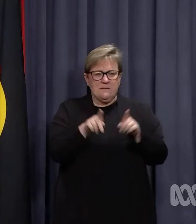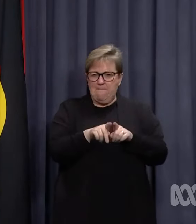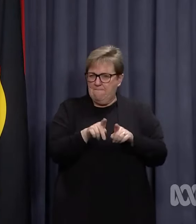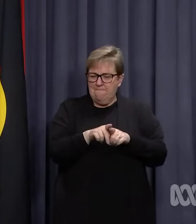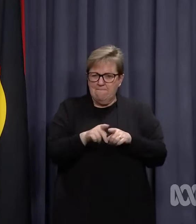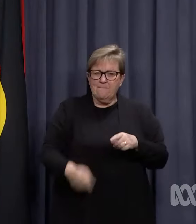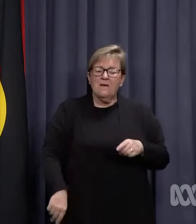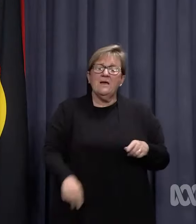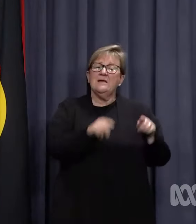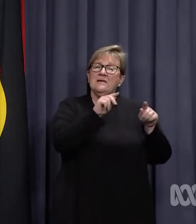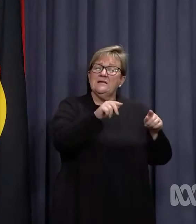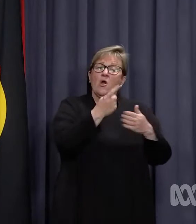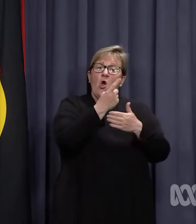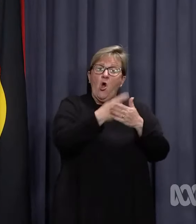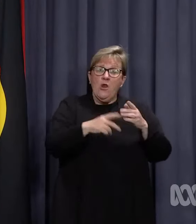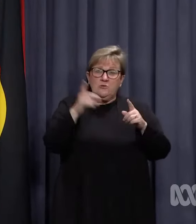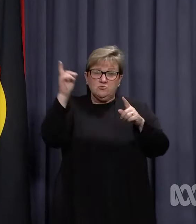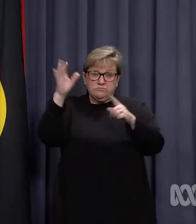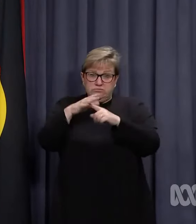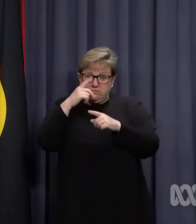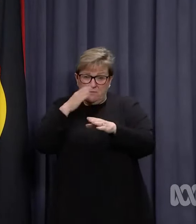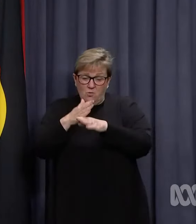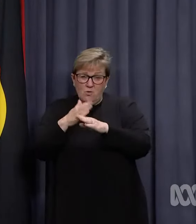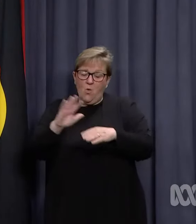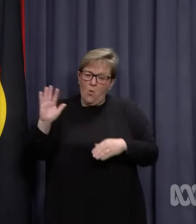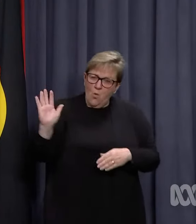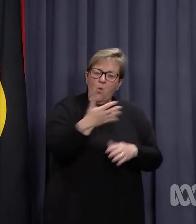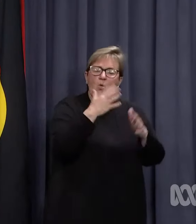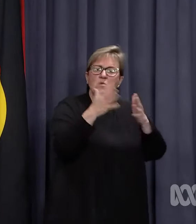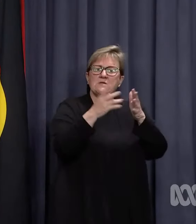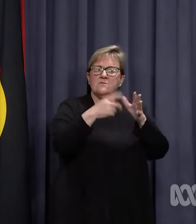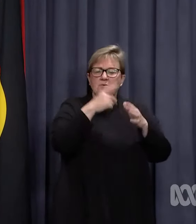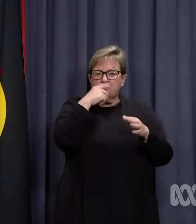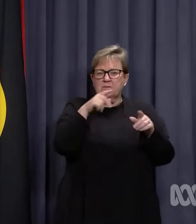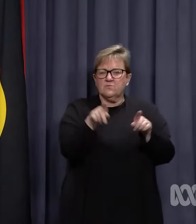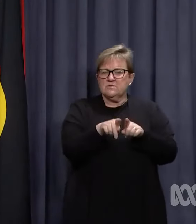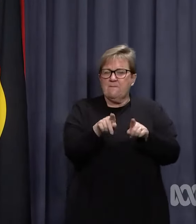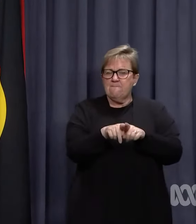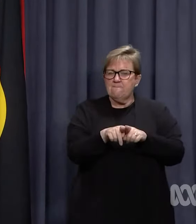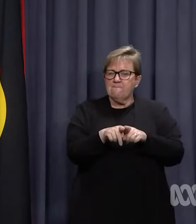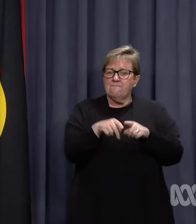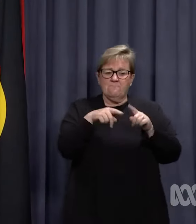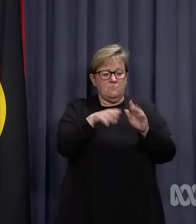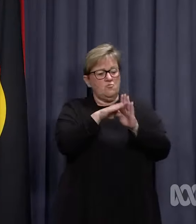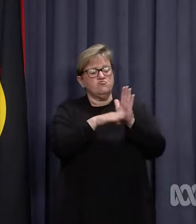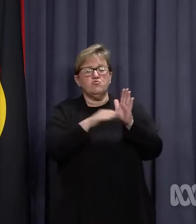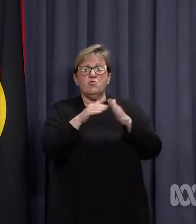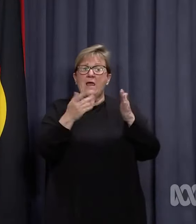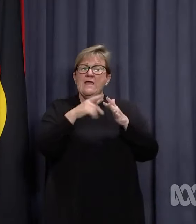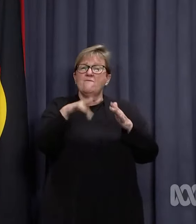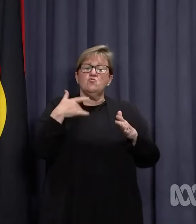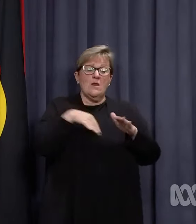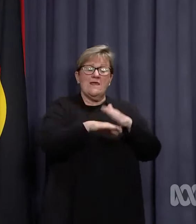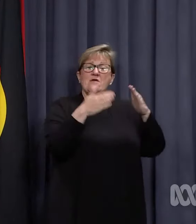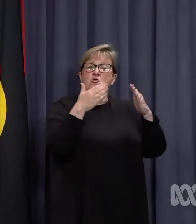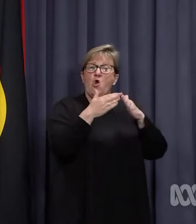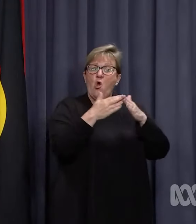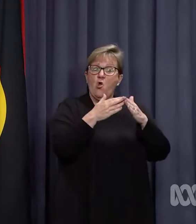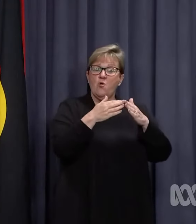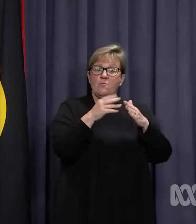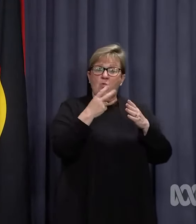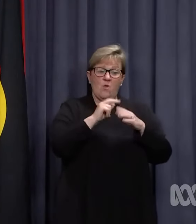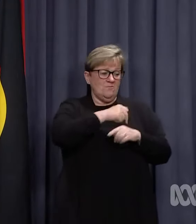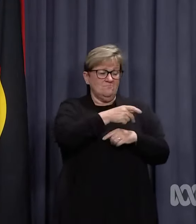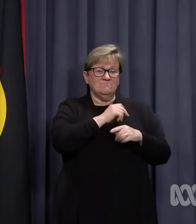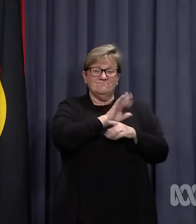This applies not only to critical workers, but to all West Australians. Under current rules, if you are living in a home with a case,